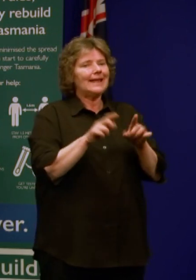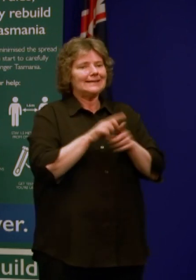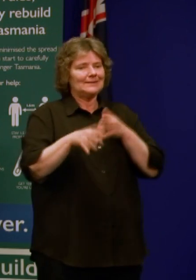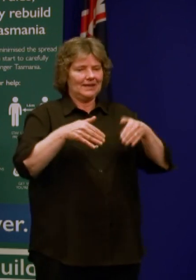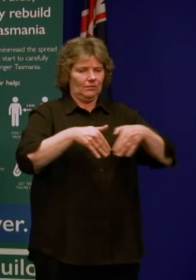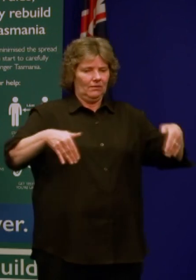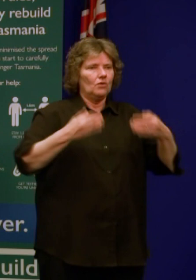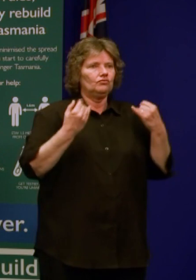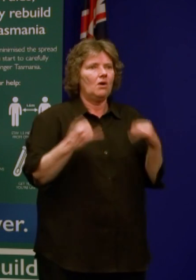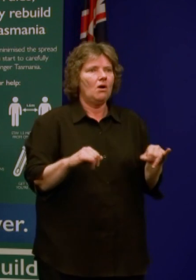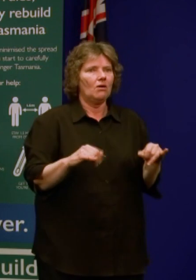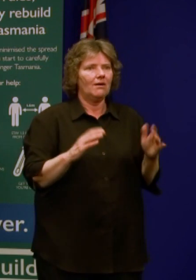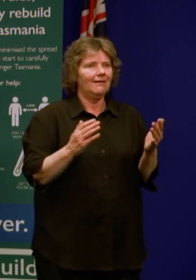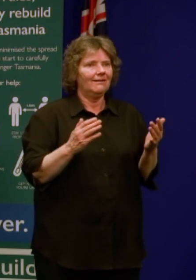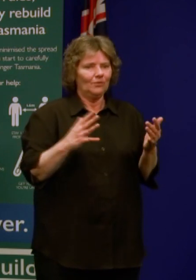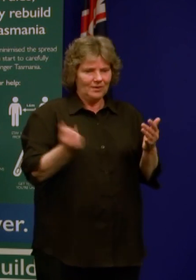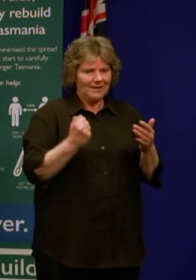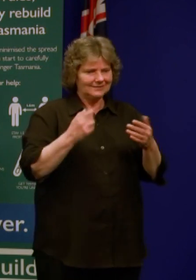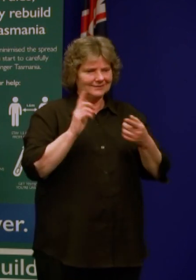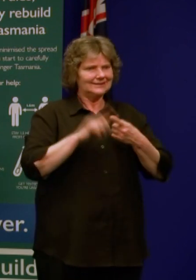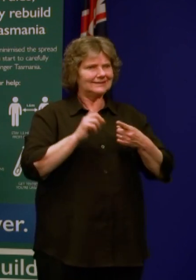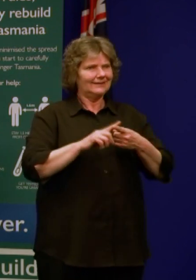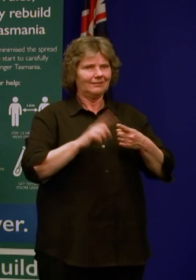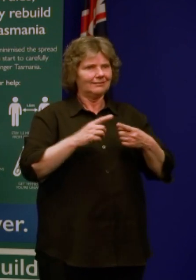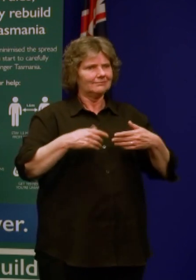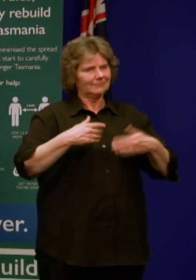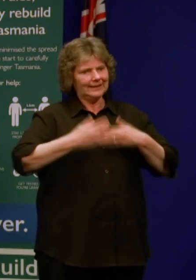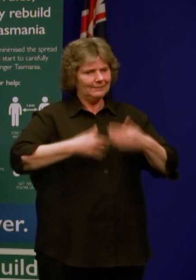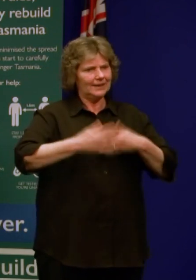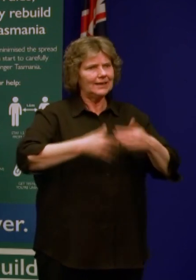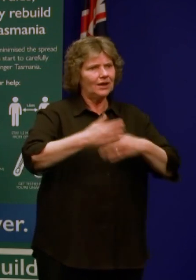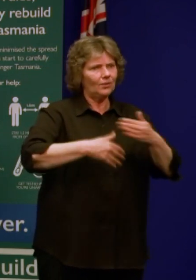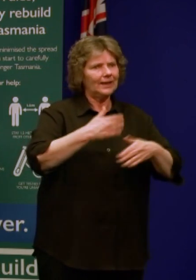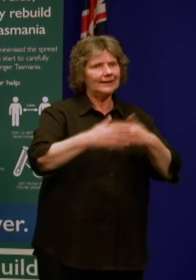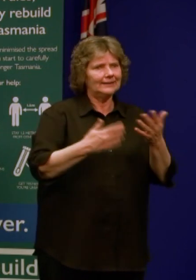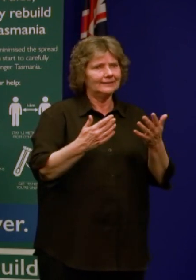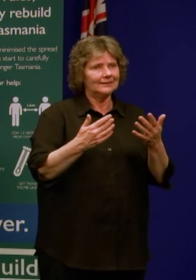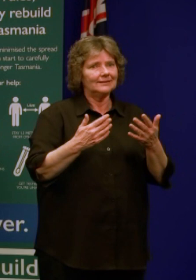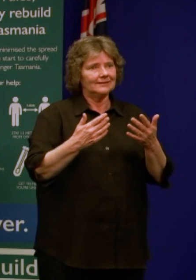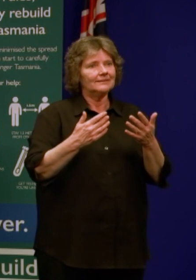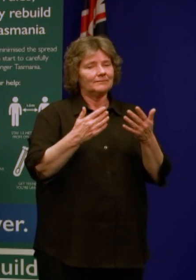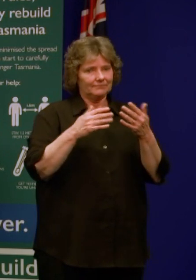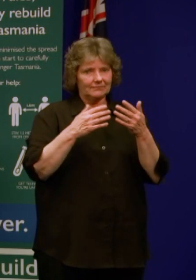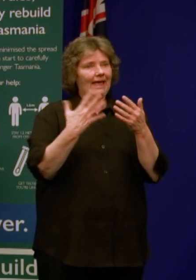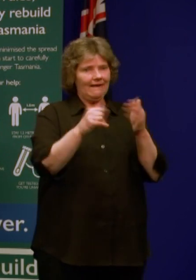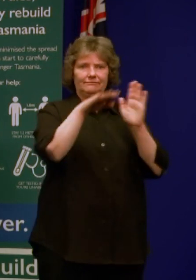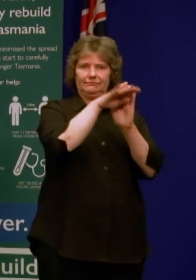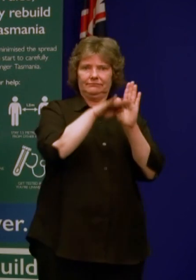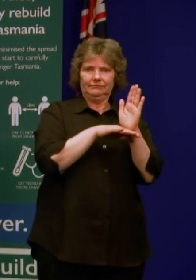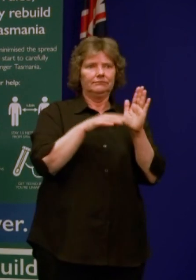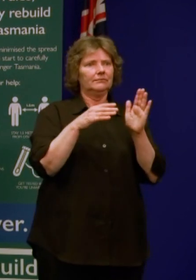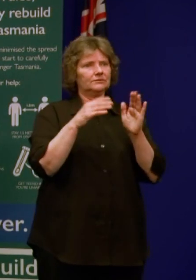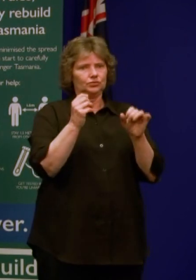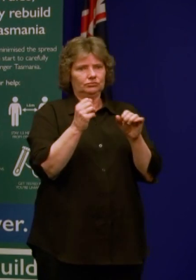operate. So we must continue to take those really important steps that we can do to keep ourselves safe.